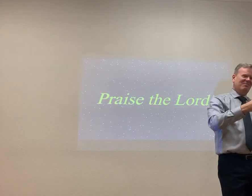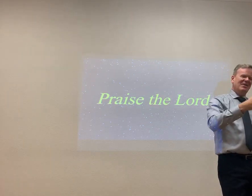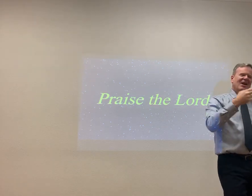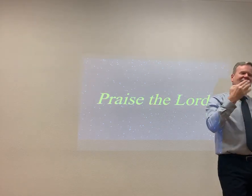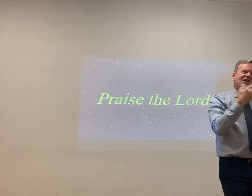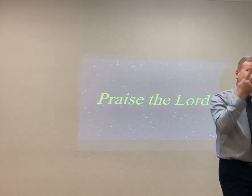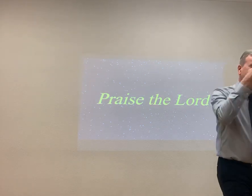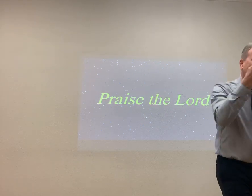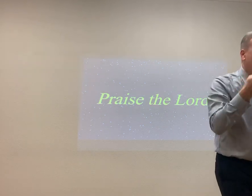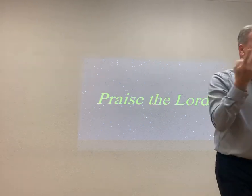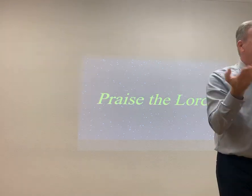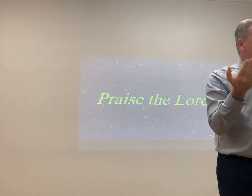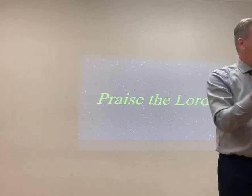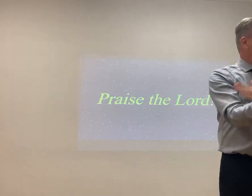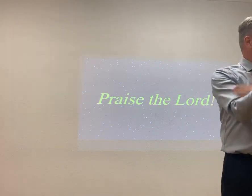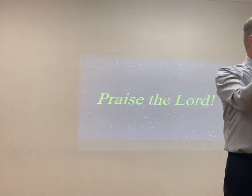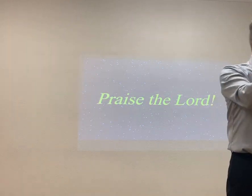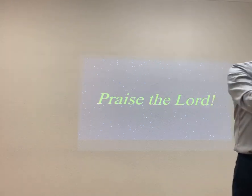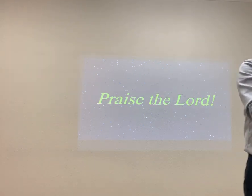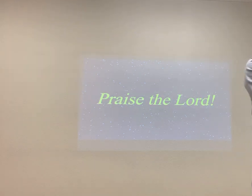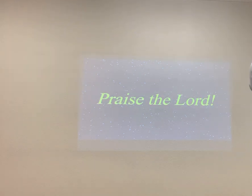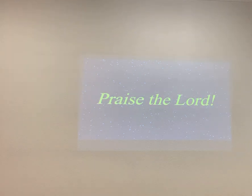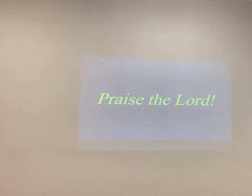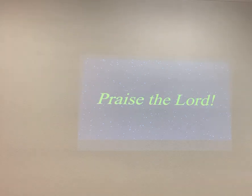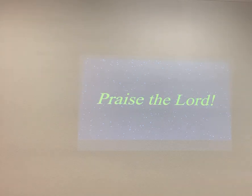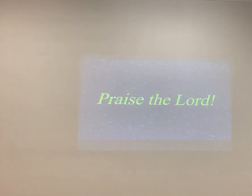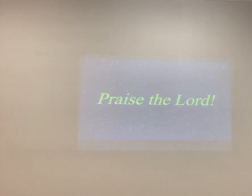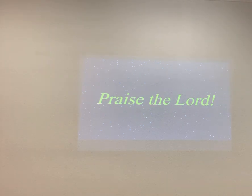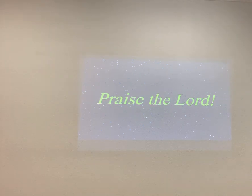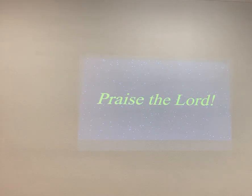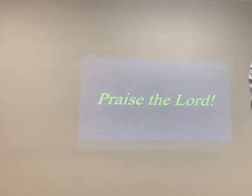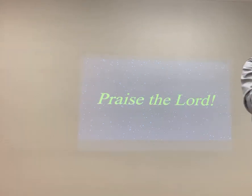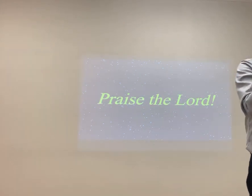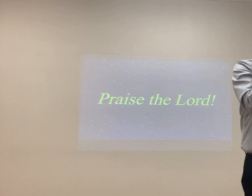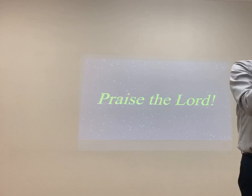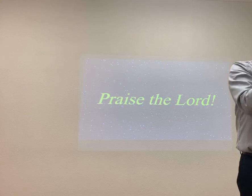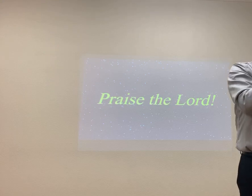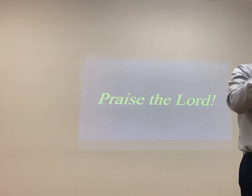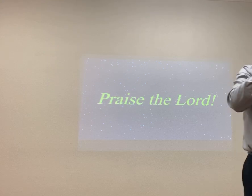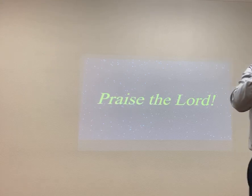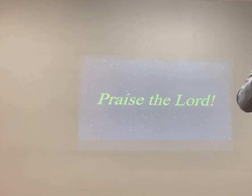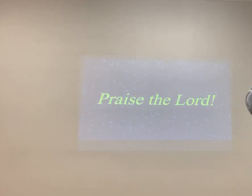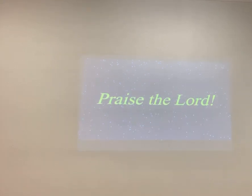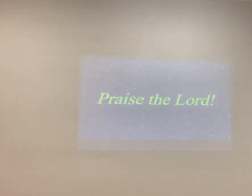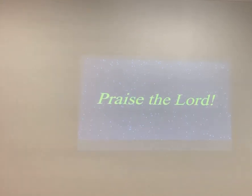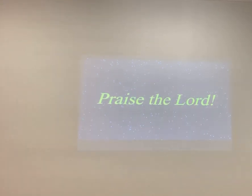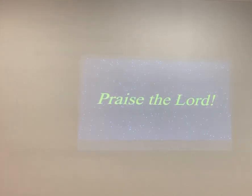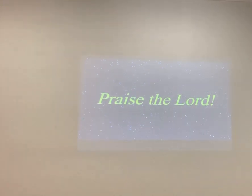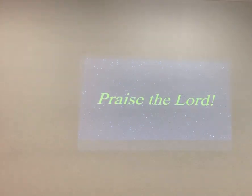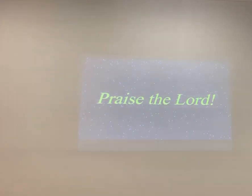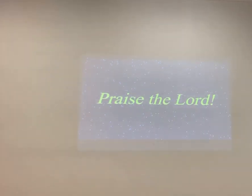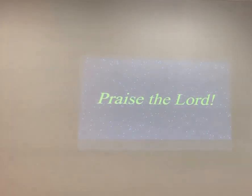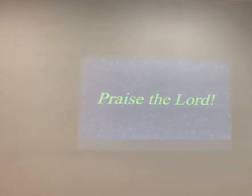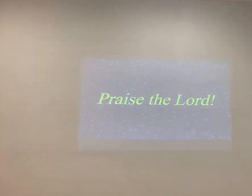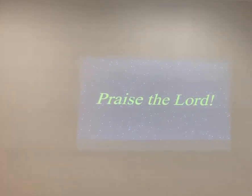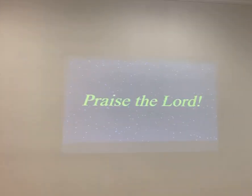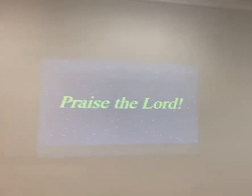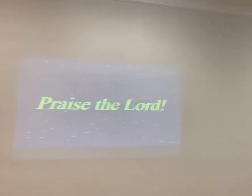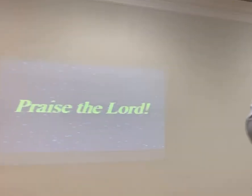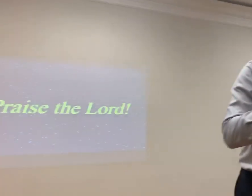your name. It's good to see you visiting this morning with us. So we have Cassie and Pam, and what's your name again? Forgot.